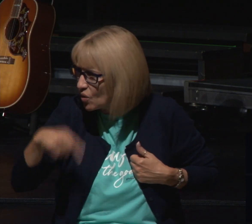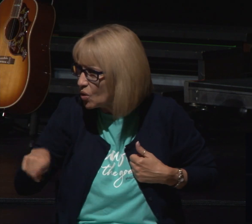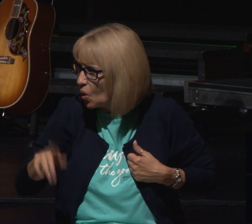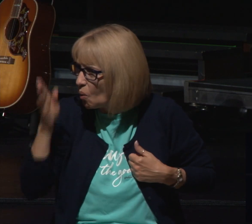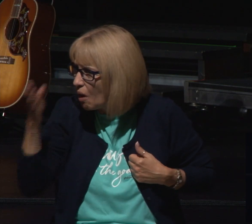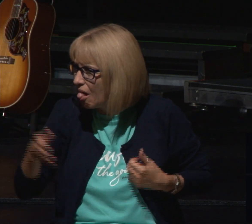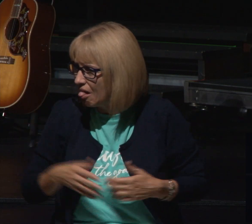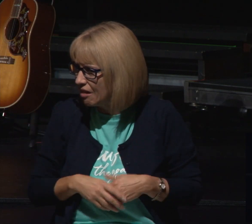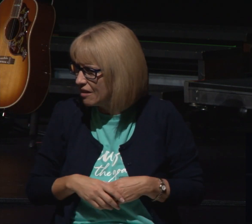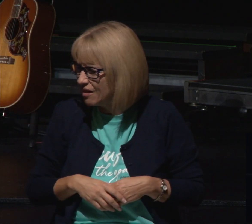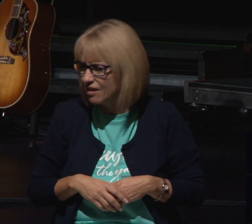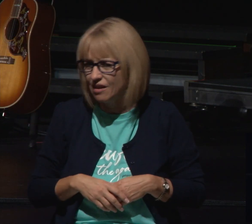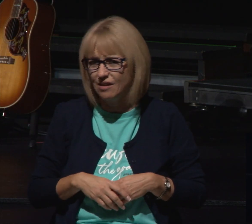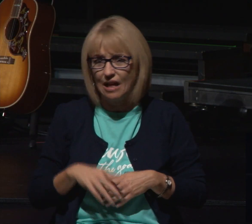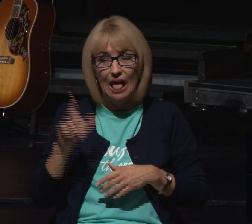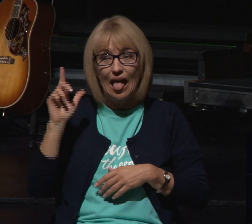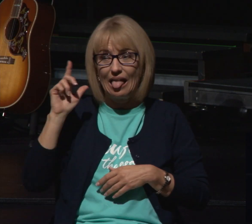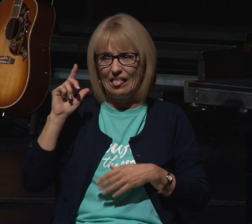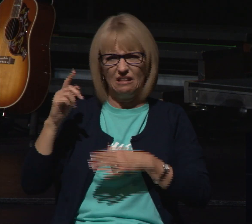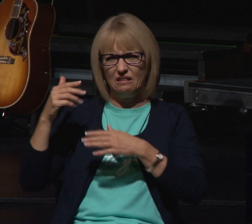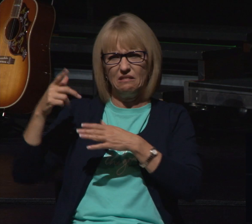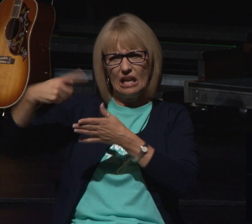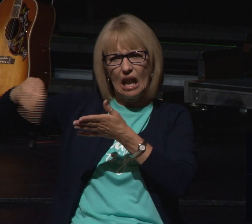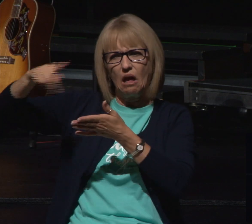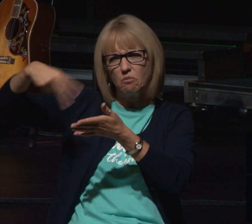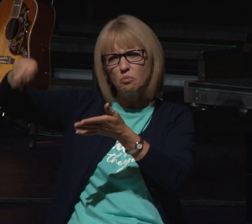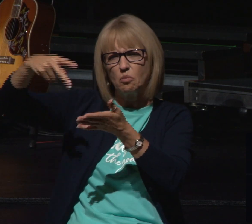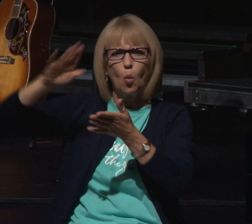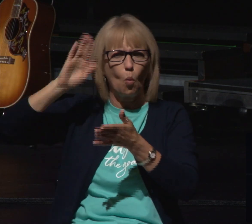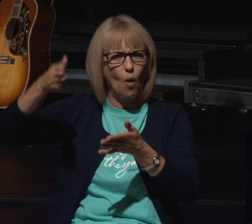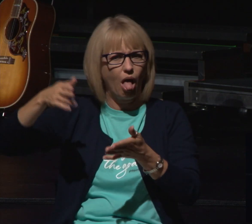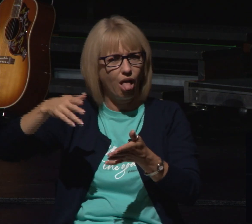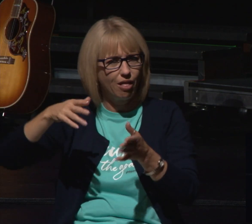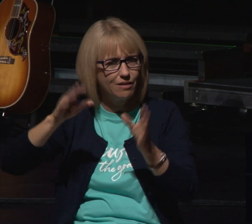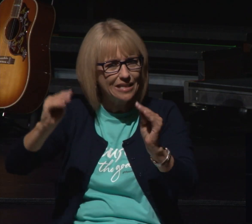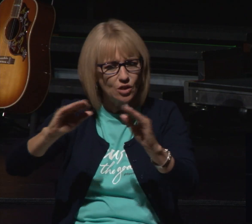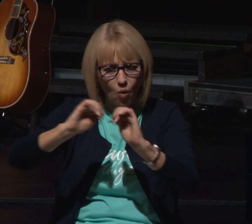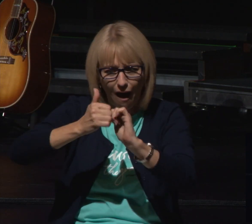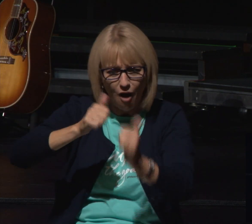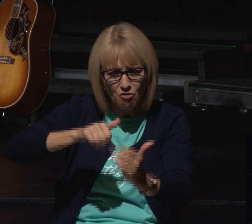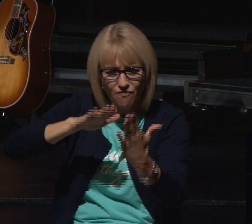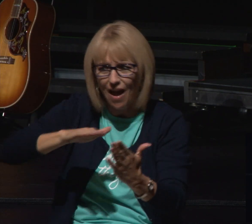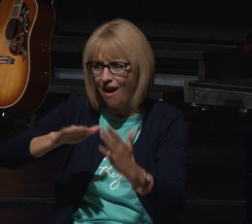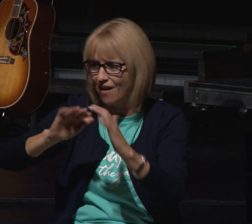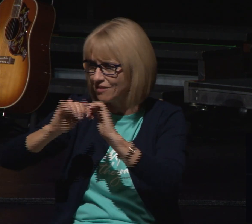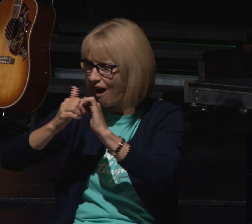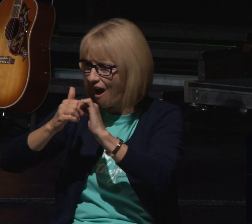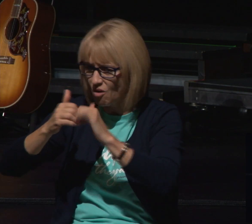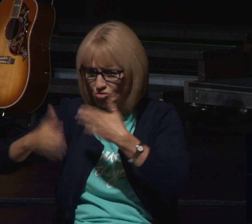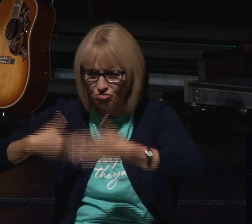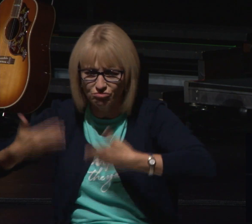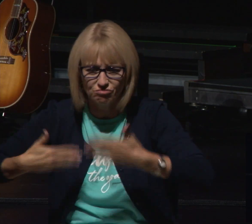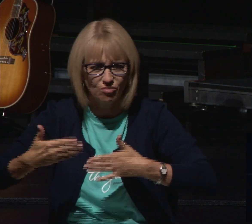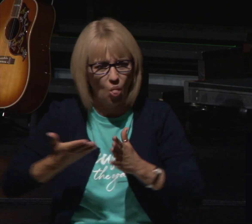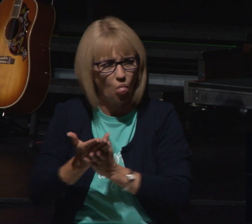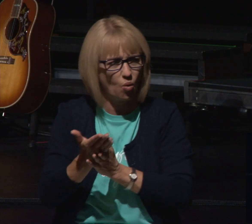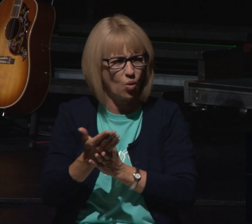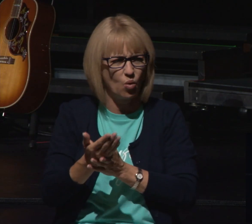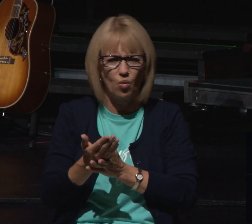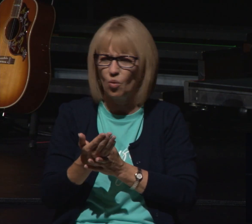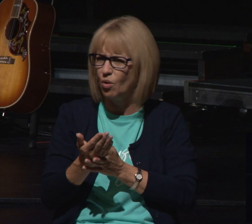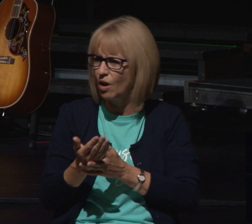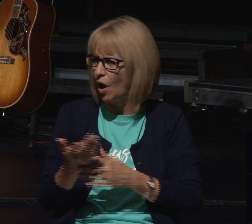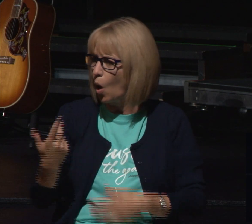series we're going to be taking a look at how do you actually face those past issues how do you face those head on and then how do you move forward with them and we're not